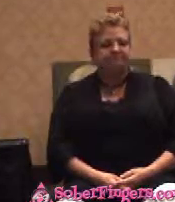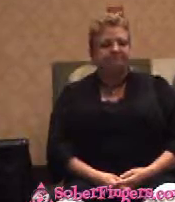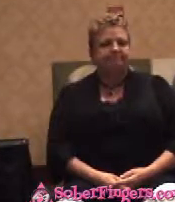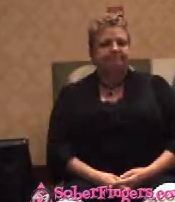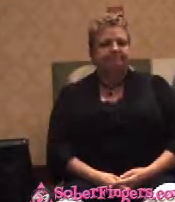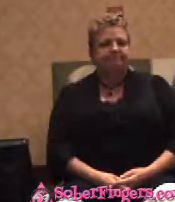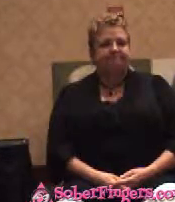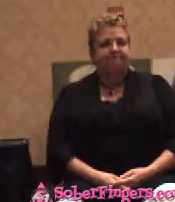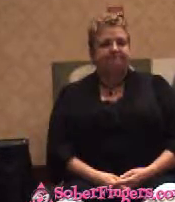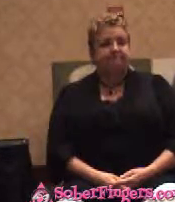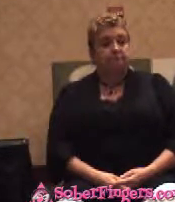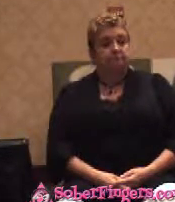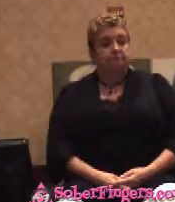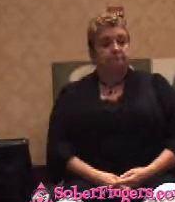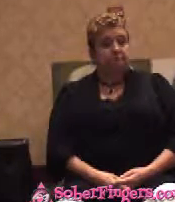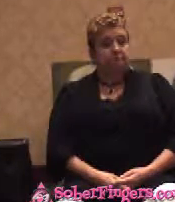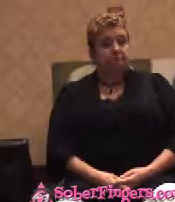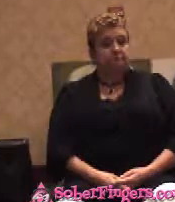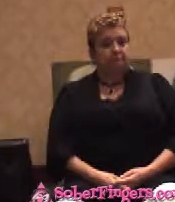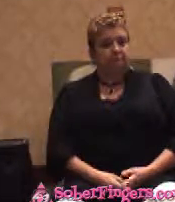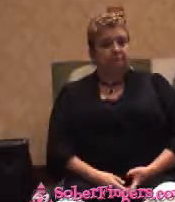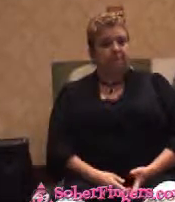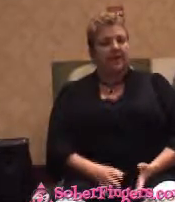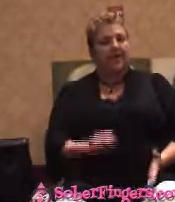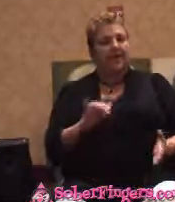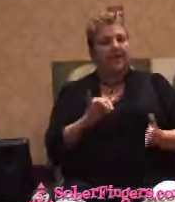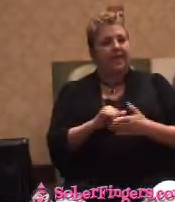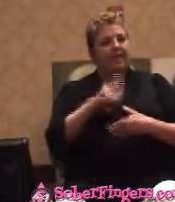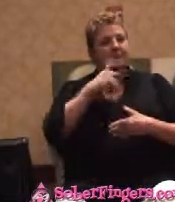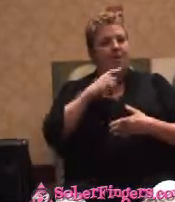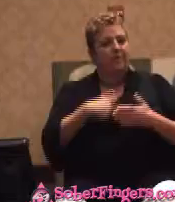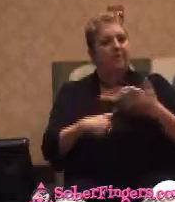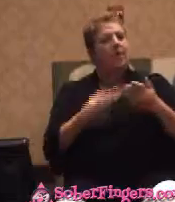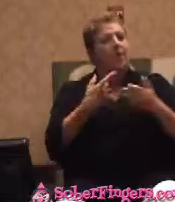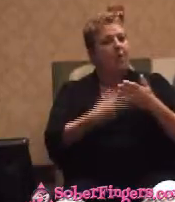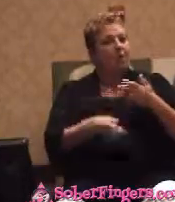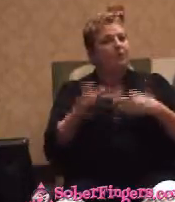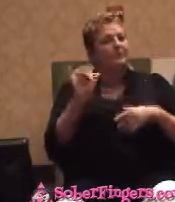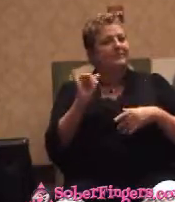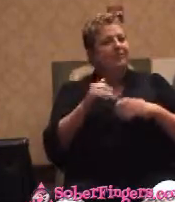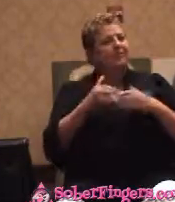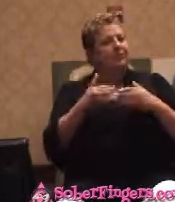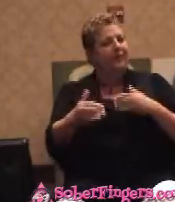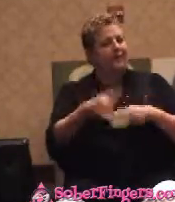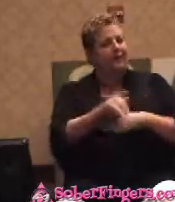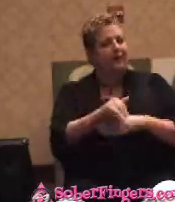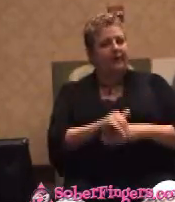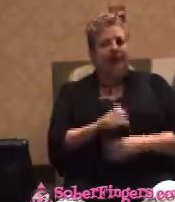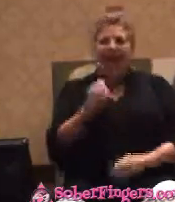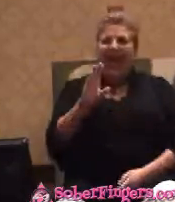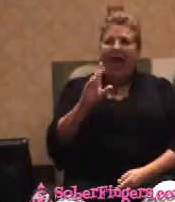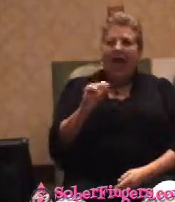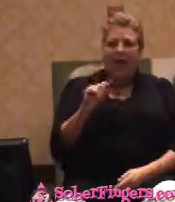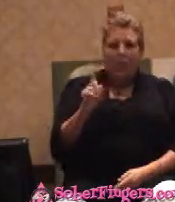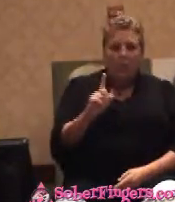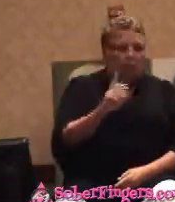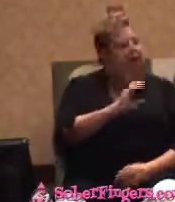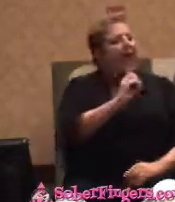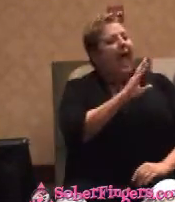That answer told me what the rest of the evening was going to be like. Out where? To a shopping center. Which one?